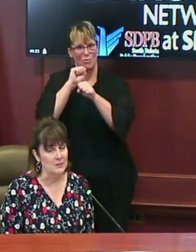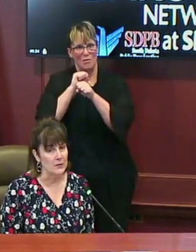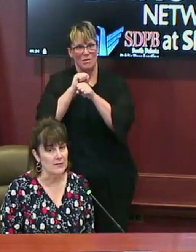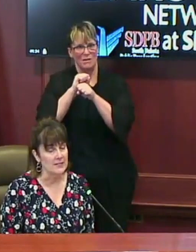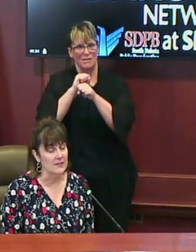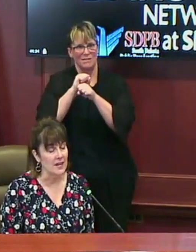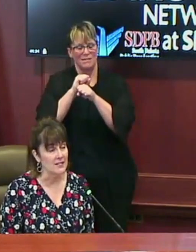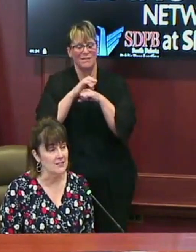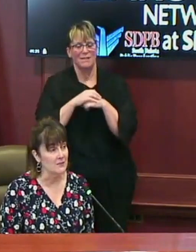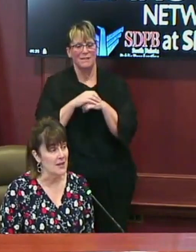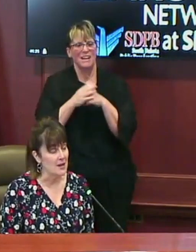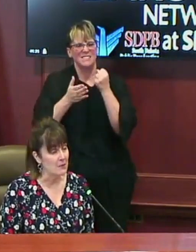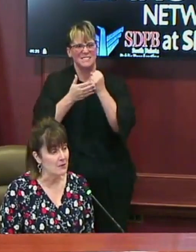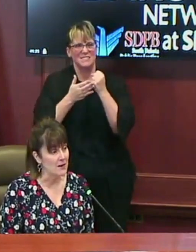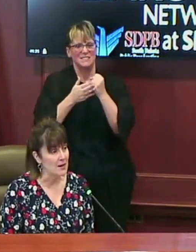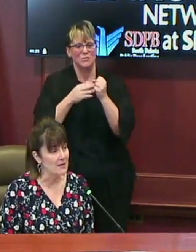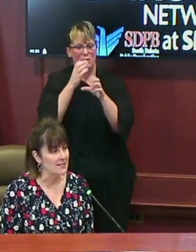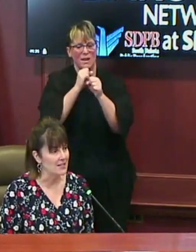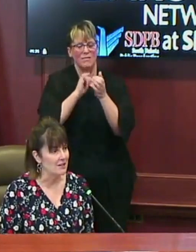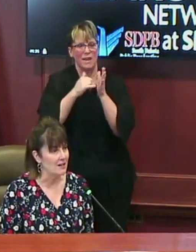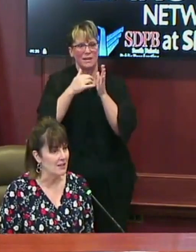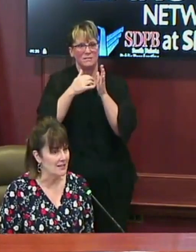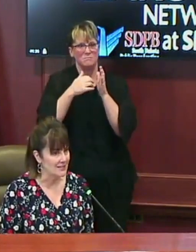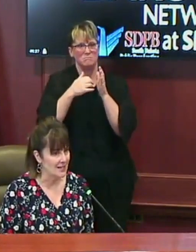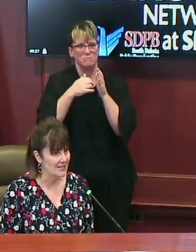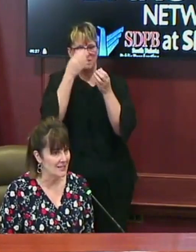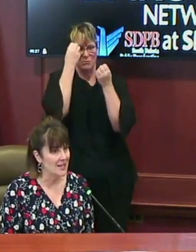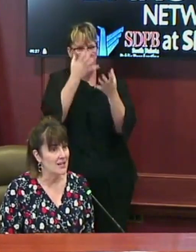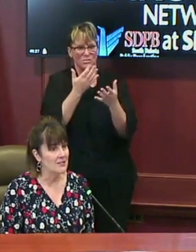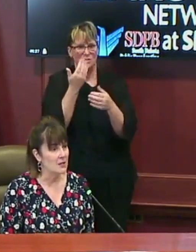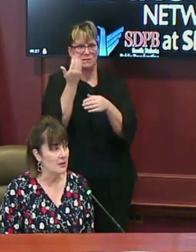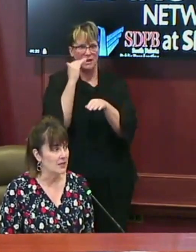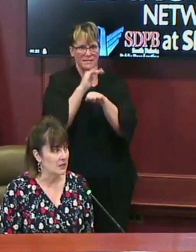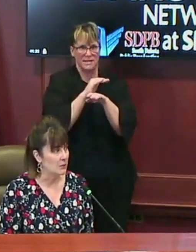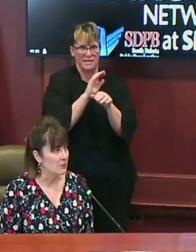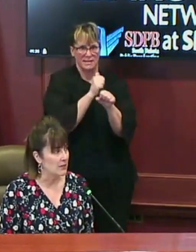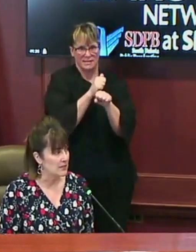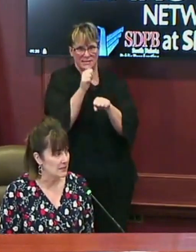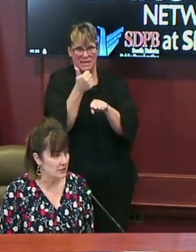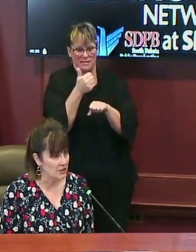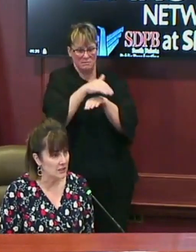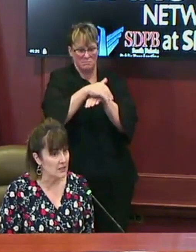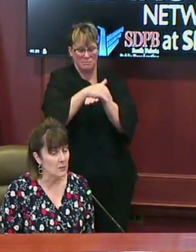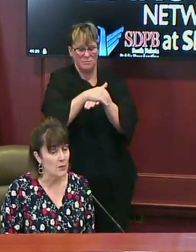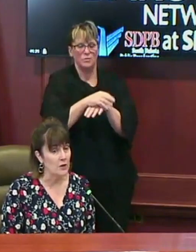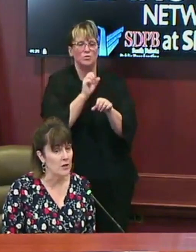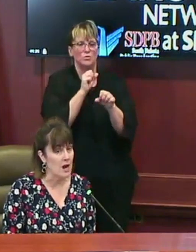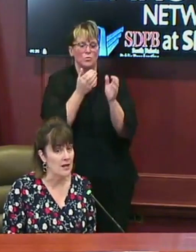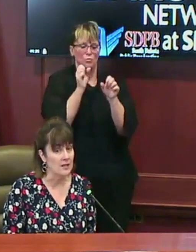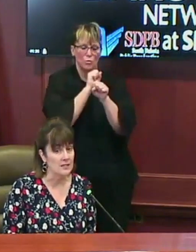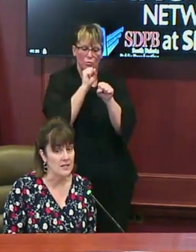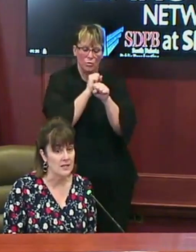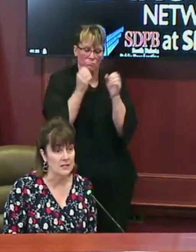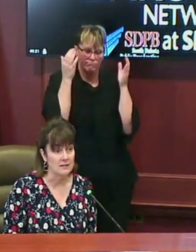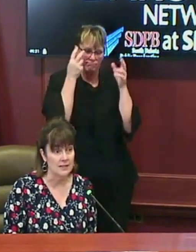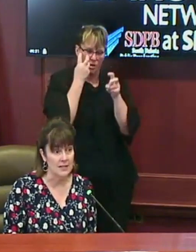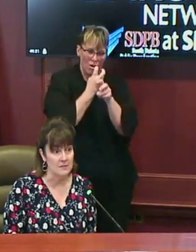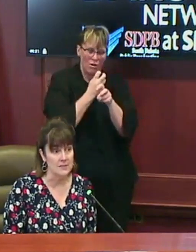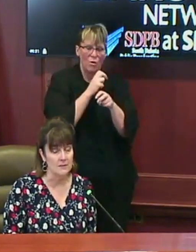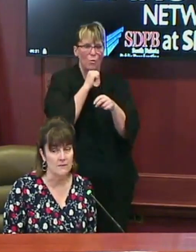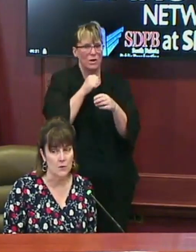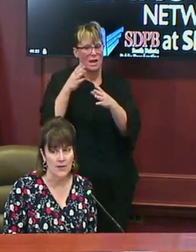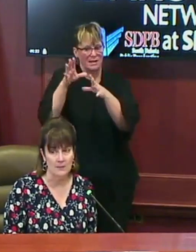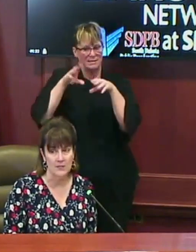But we received the guidance for that program at 10 o'clock last night. So again, we're working diligently. We are not yet taking